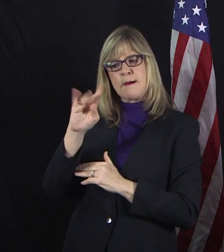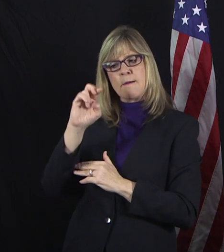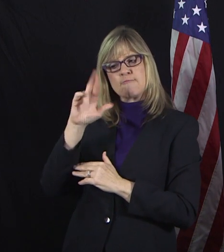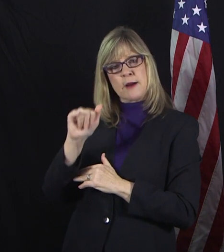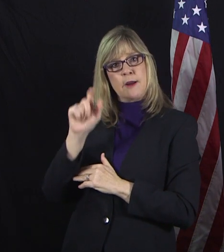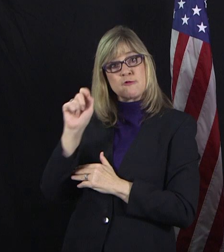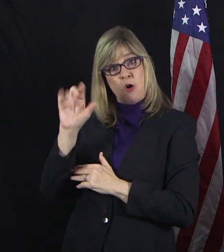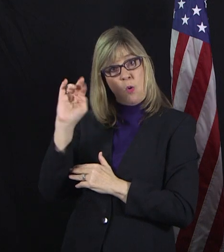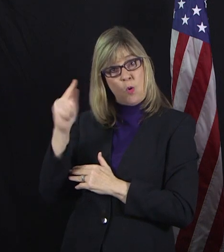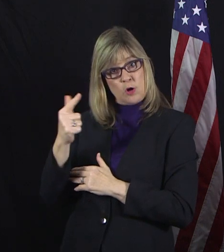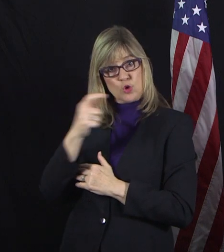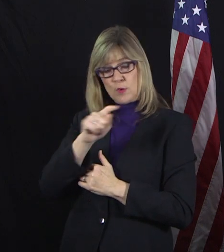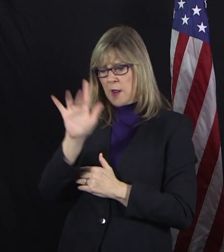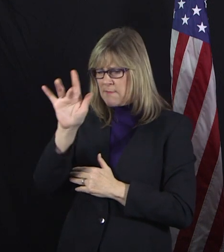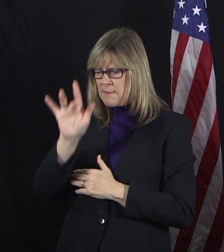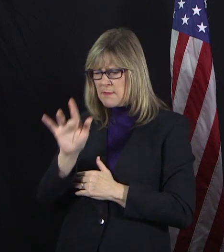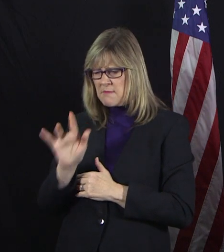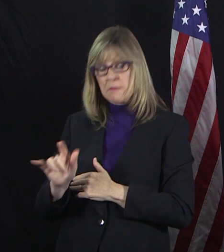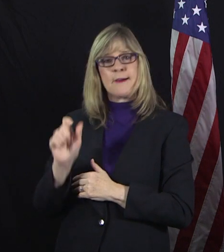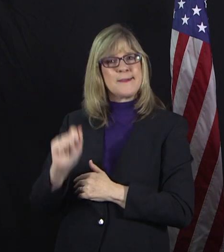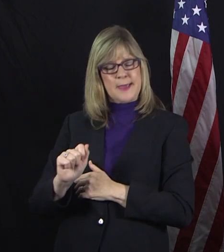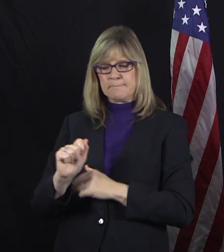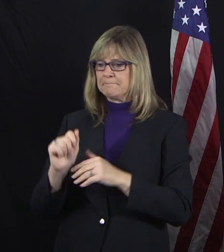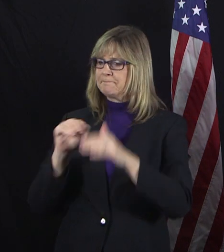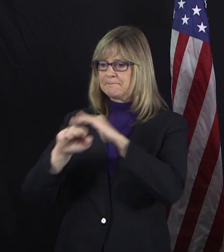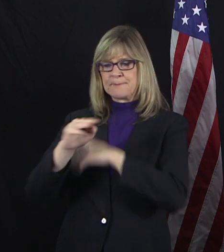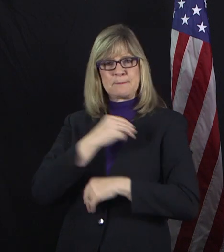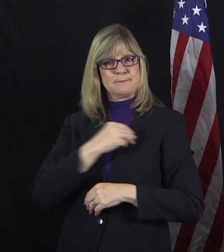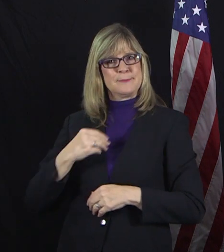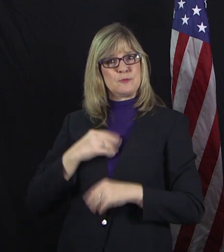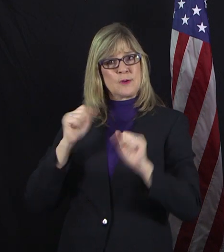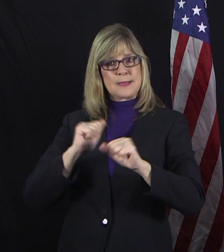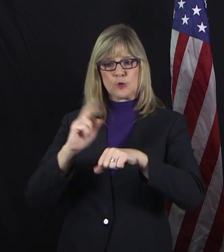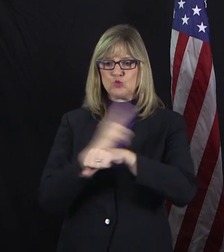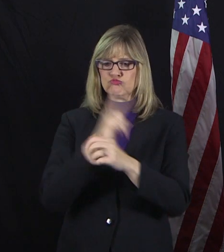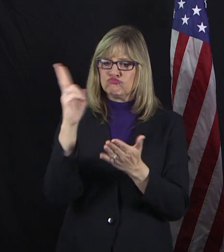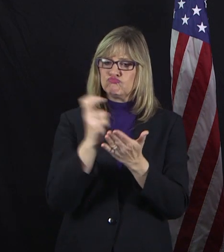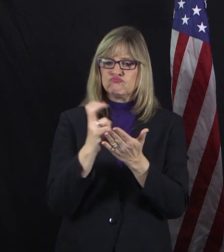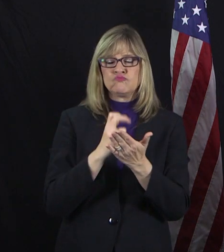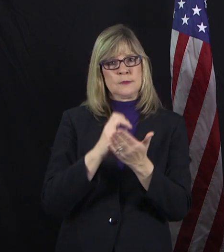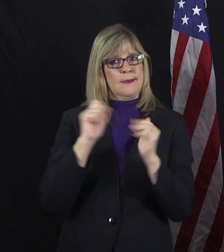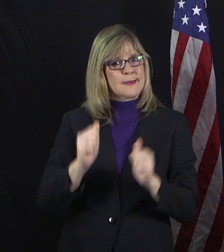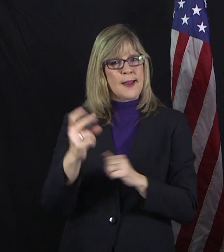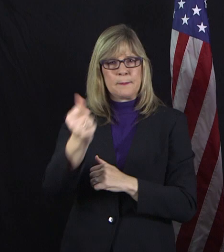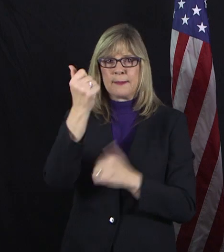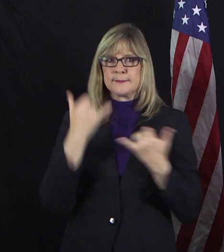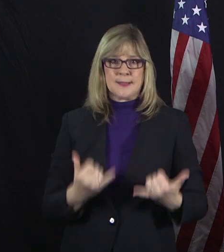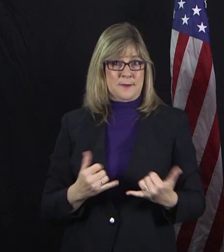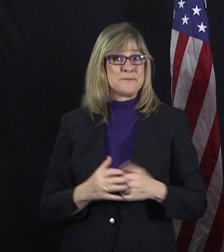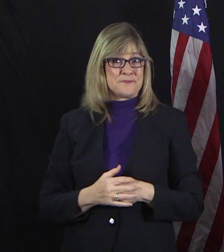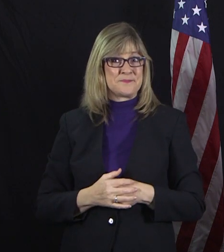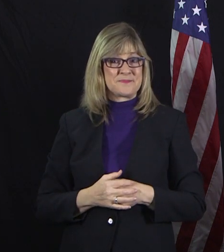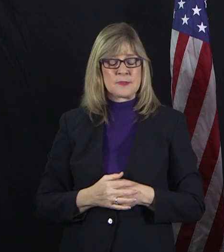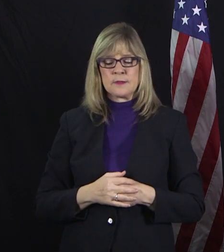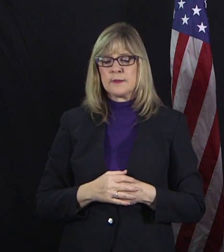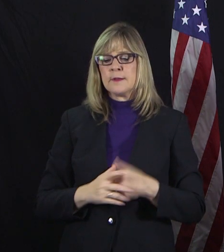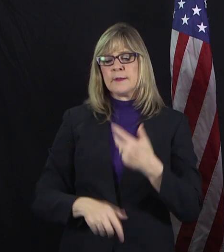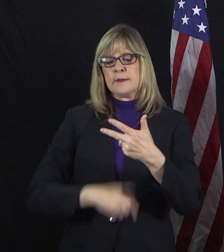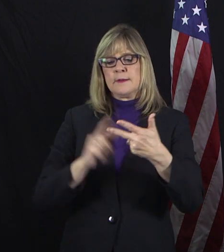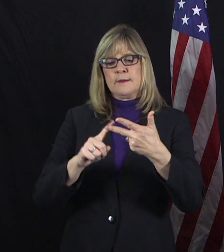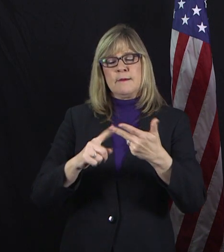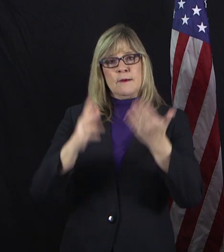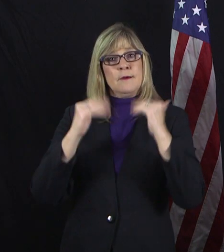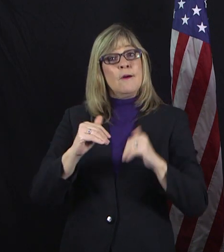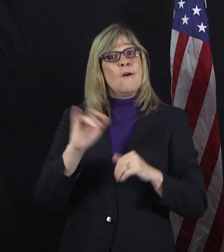resources immediately. Also, I want you to know we are adding more content every single day. We've